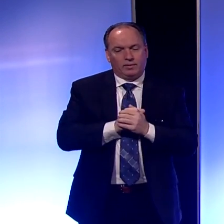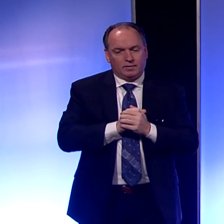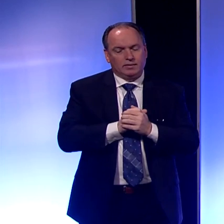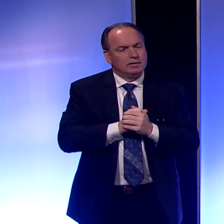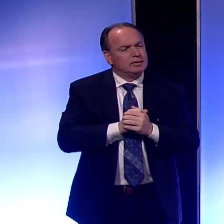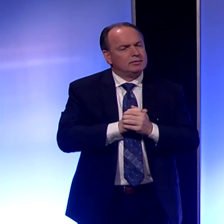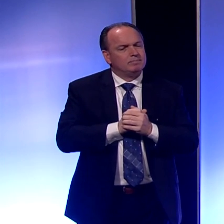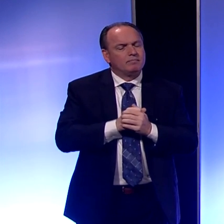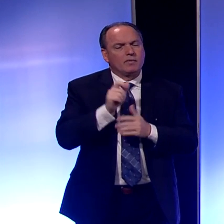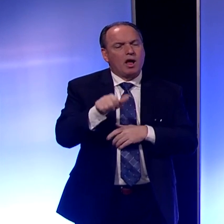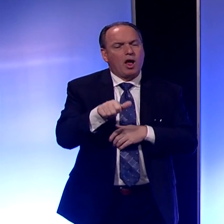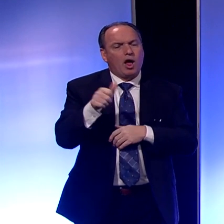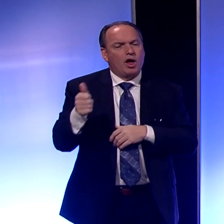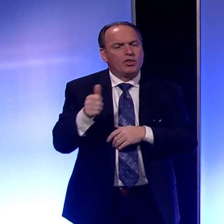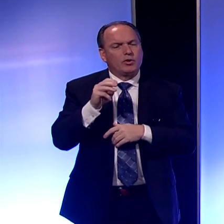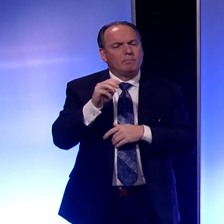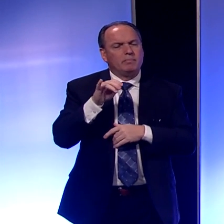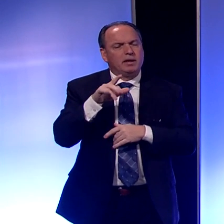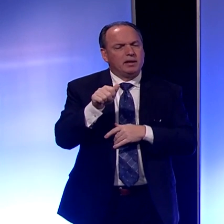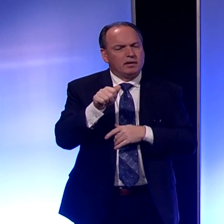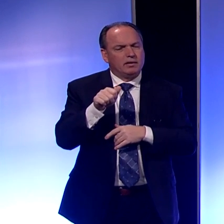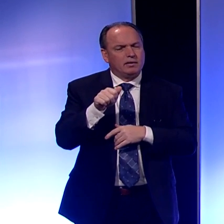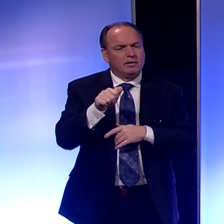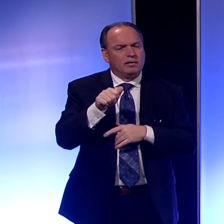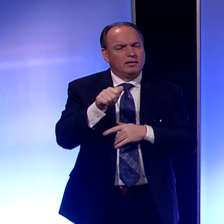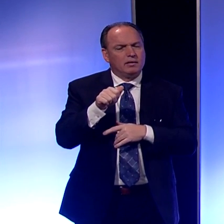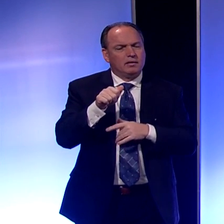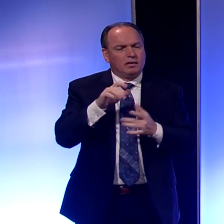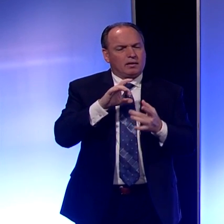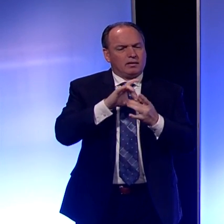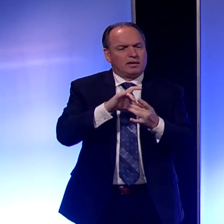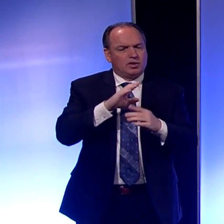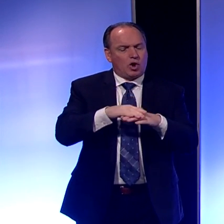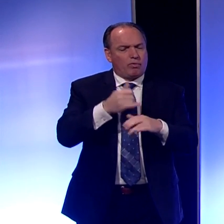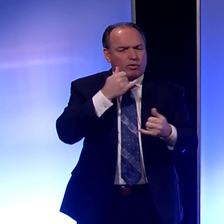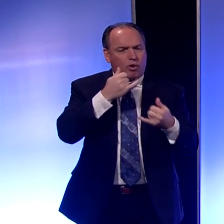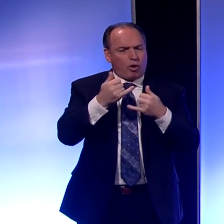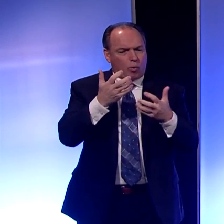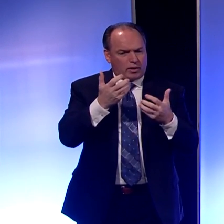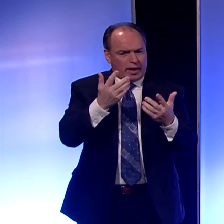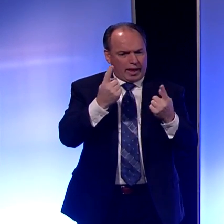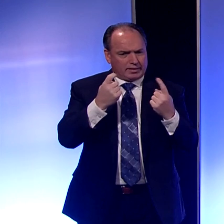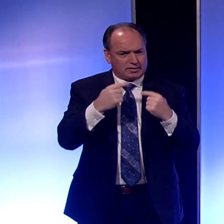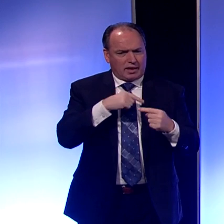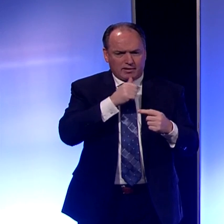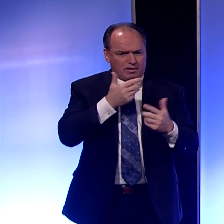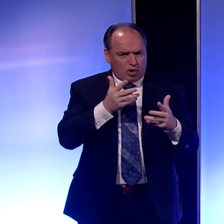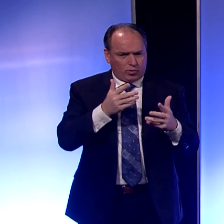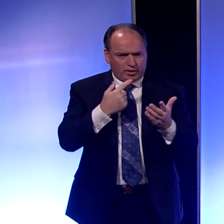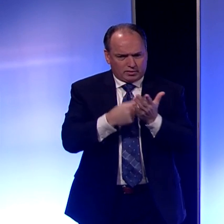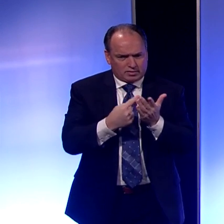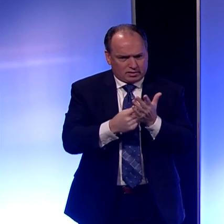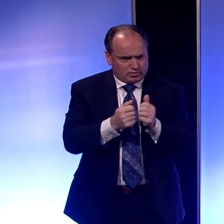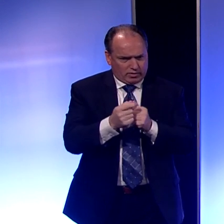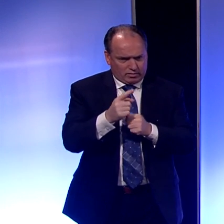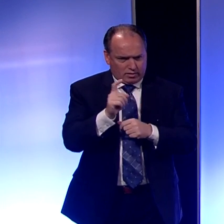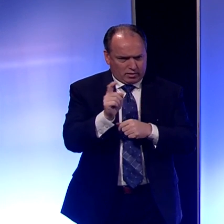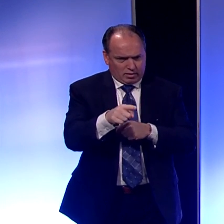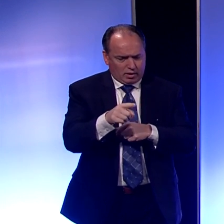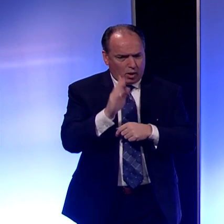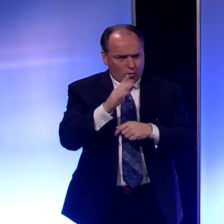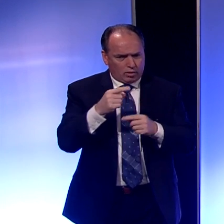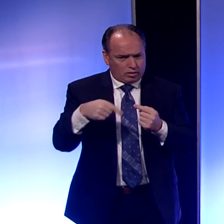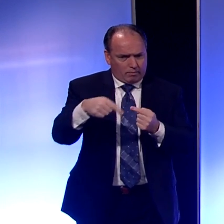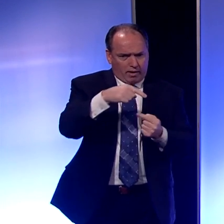Is there any other media outlet on this call who would like to ask a question that I didn't already talk to? And I'll come back to the